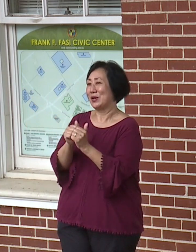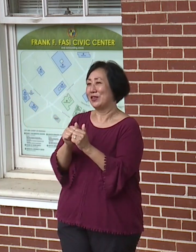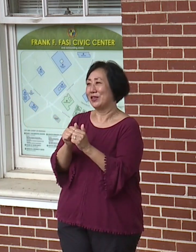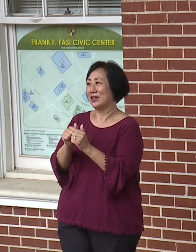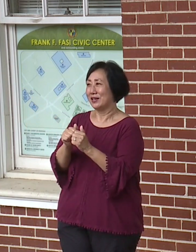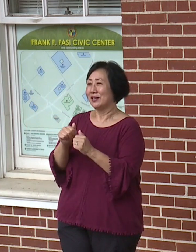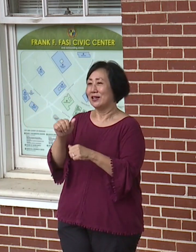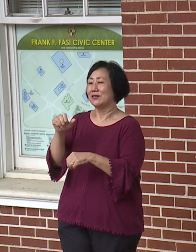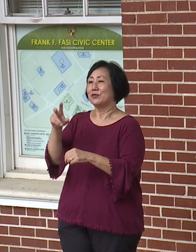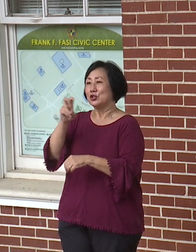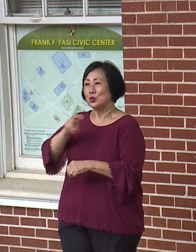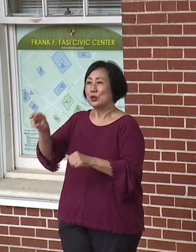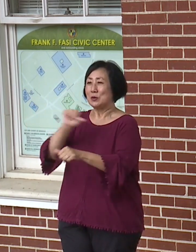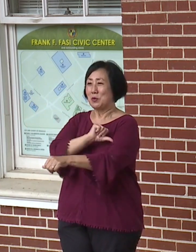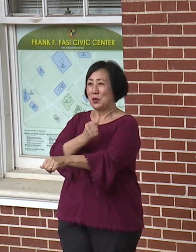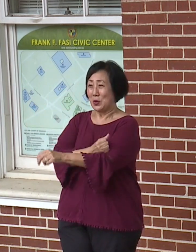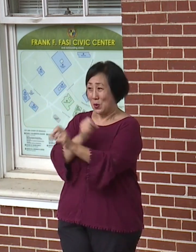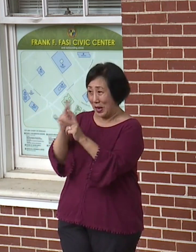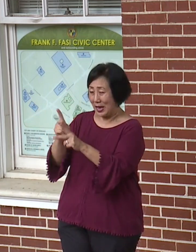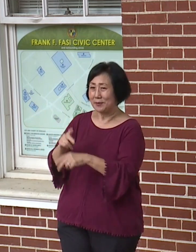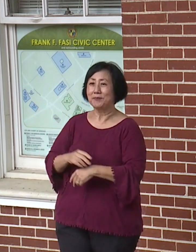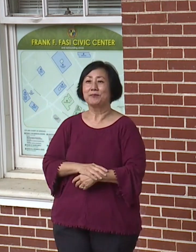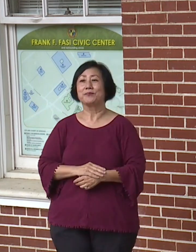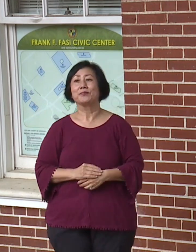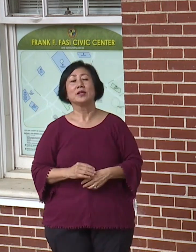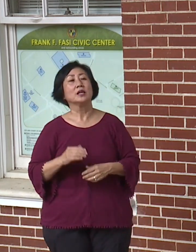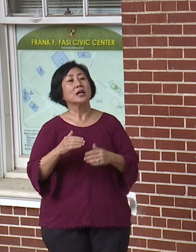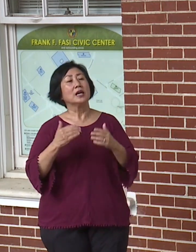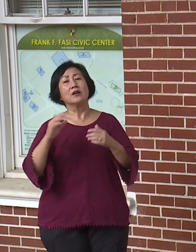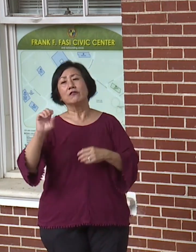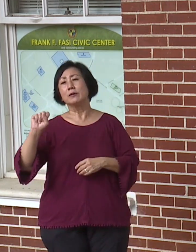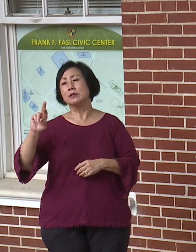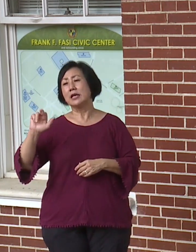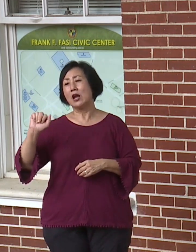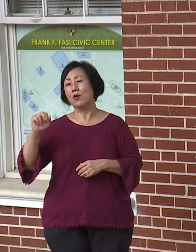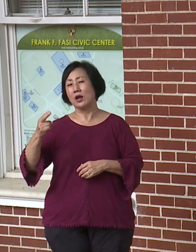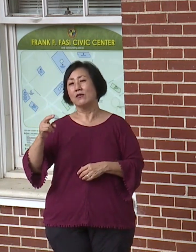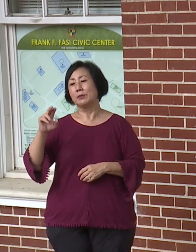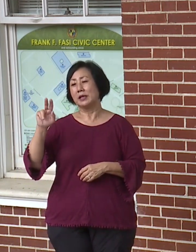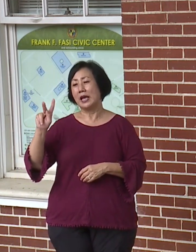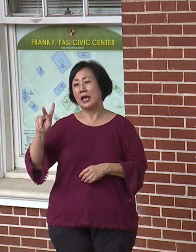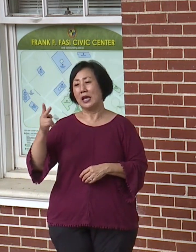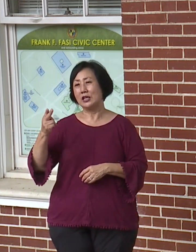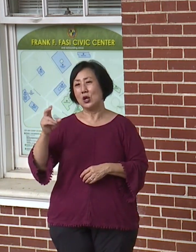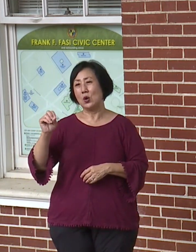that okay? Okay. This next question is from Sarah Madison, KHON2.